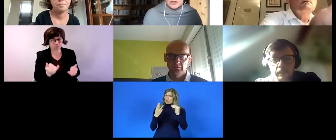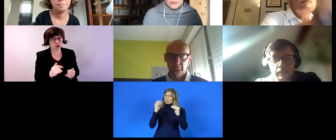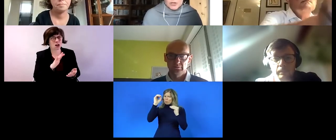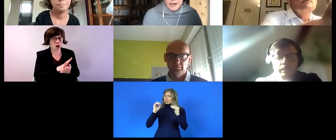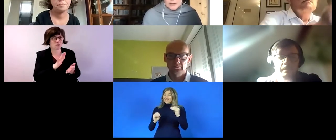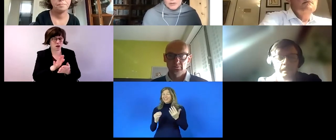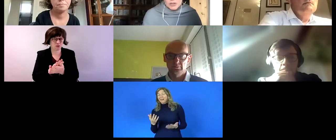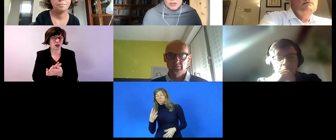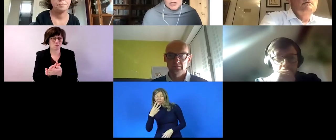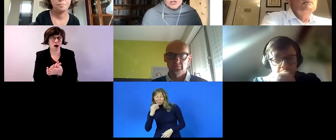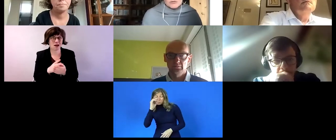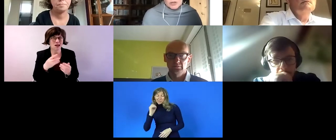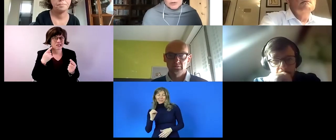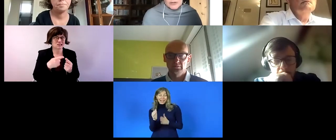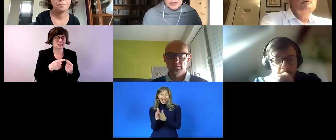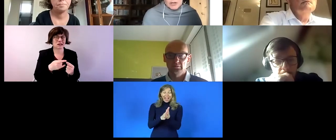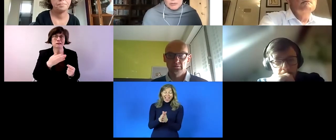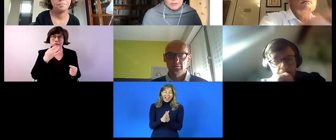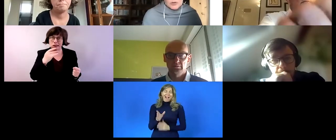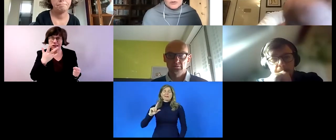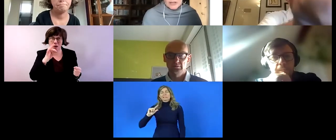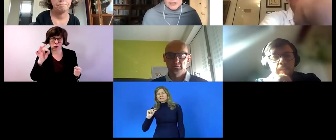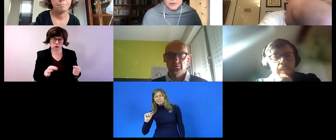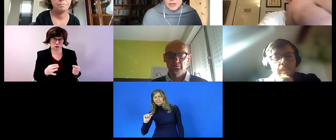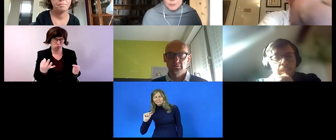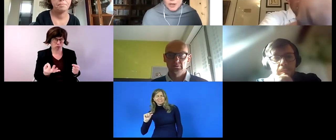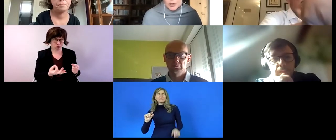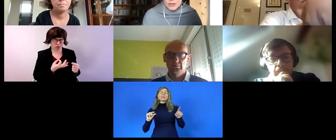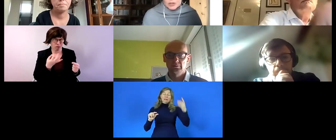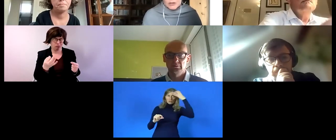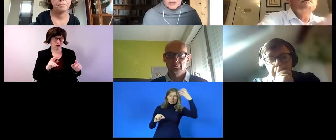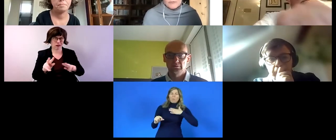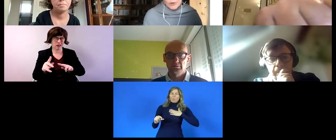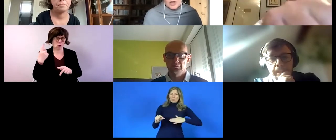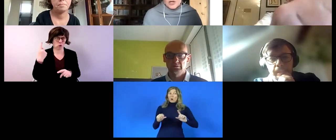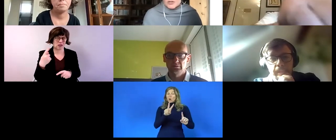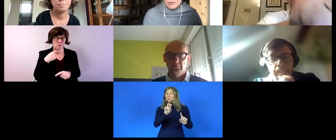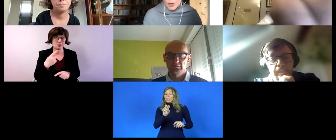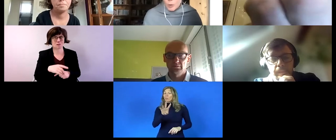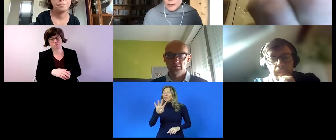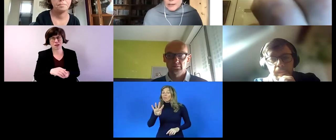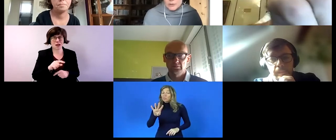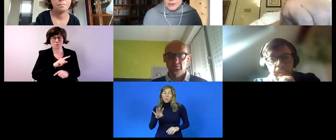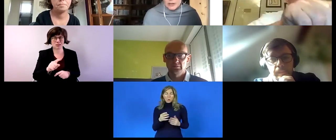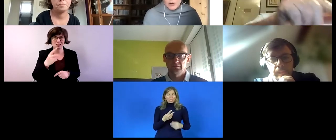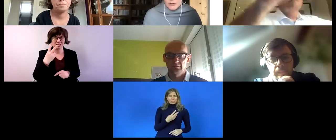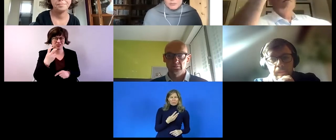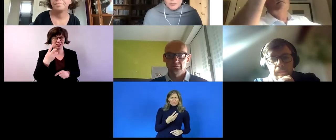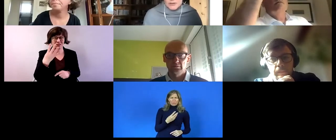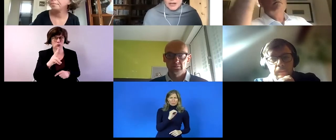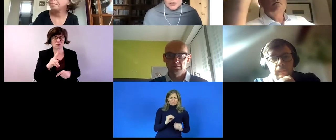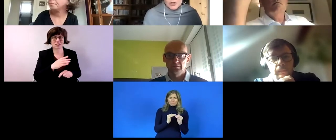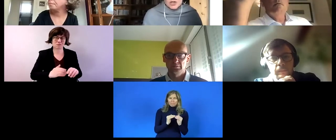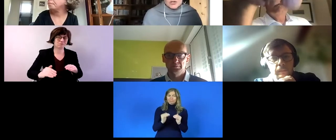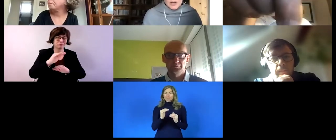and the government has committed to increasing the minimum to six percent by 2024 so we're working closely across the